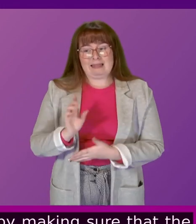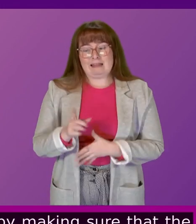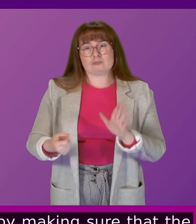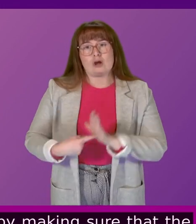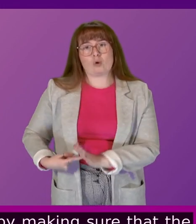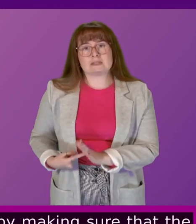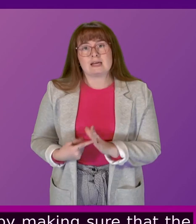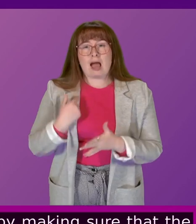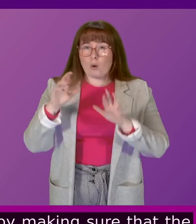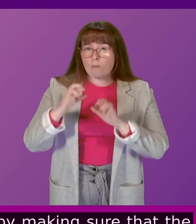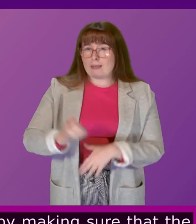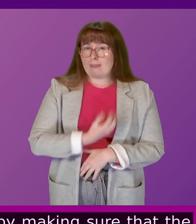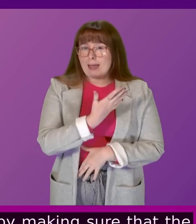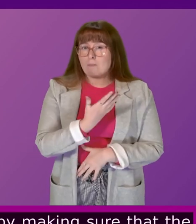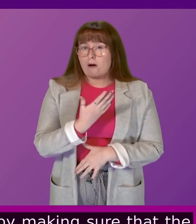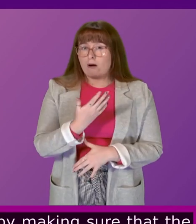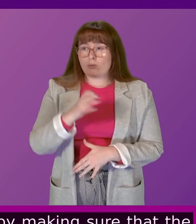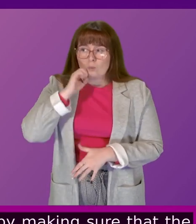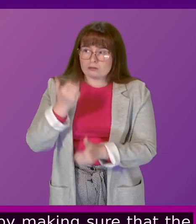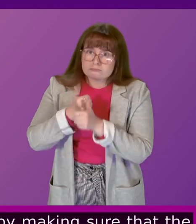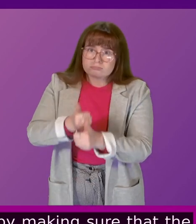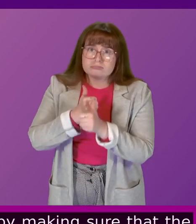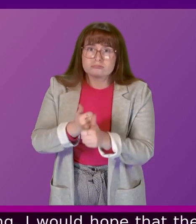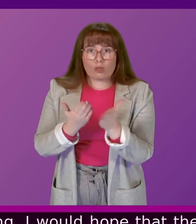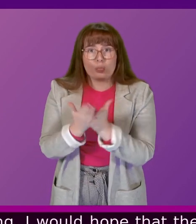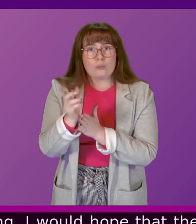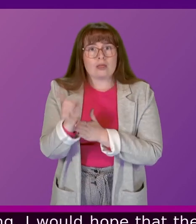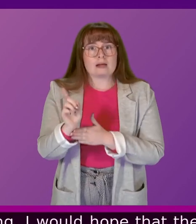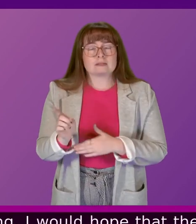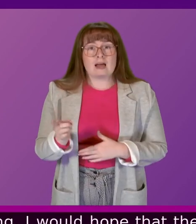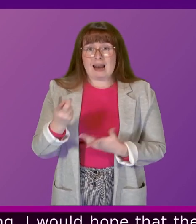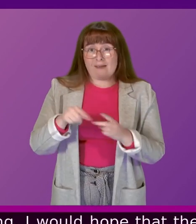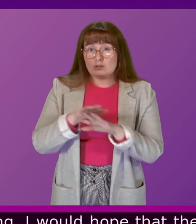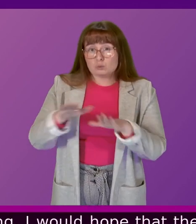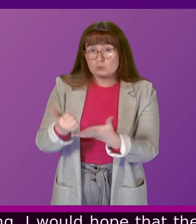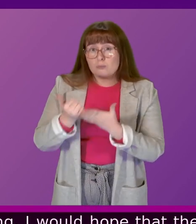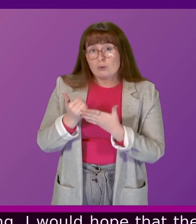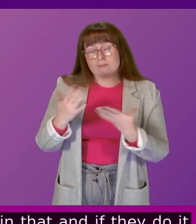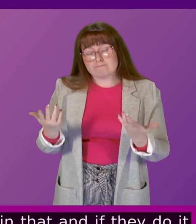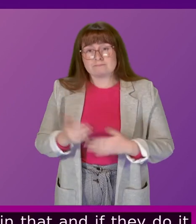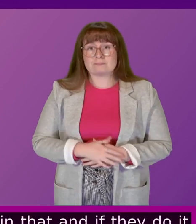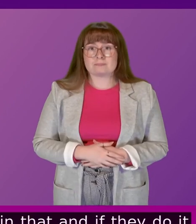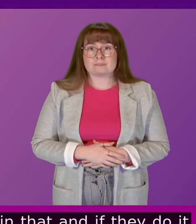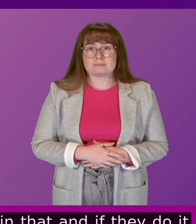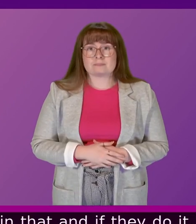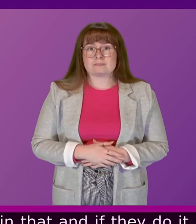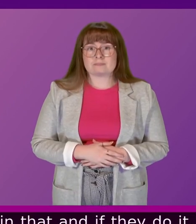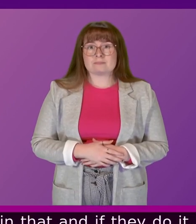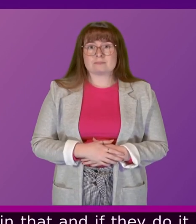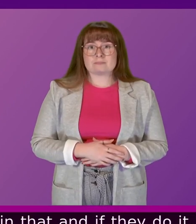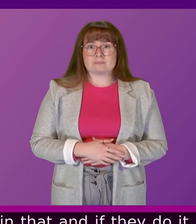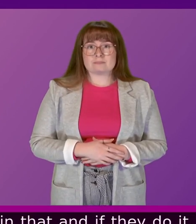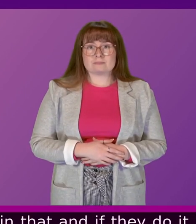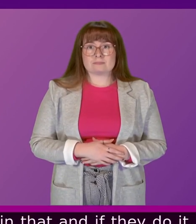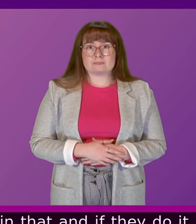I would hope that the Labour Party would support us in that and if they don't I think that will speak volumes. Thank Secretary. Kenneth Gibson to be followed by Murdo